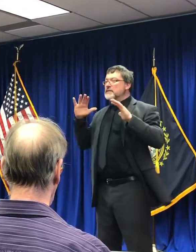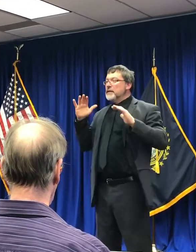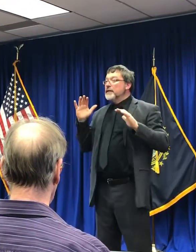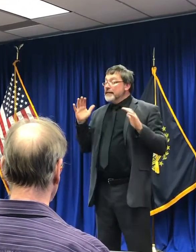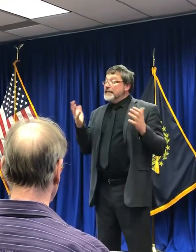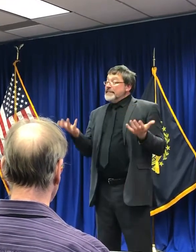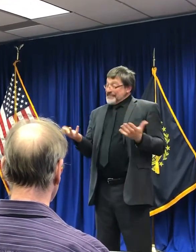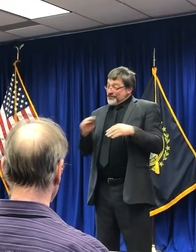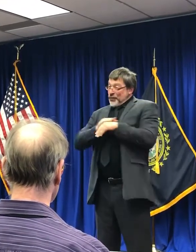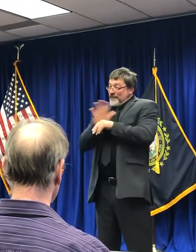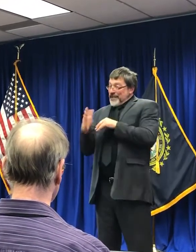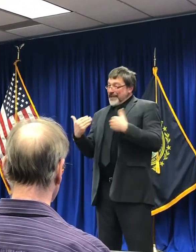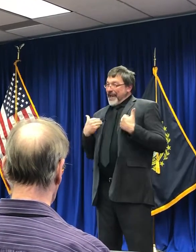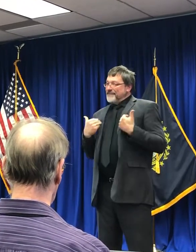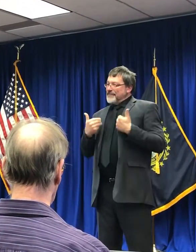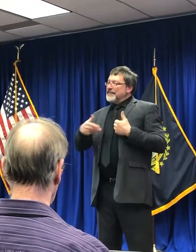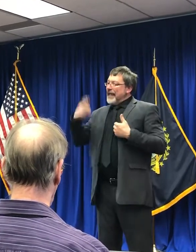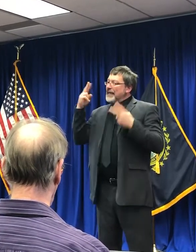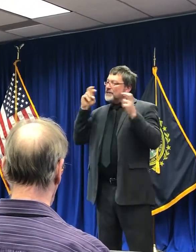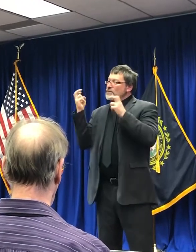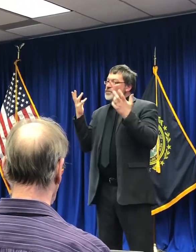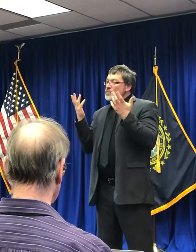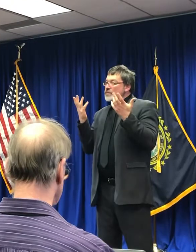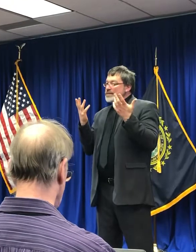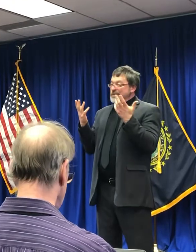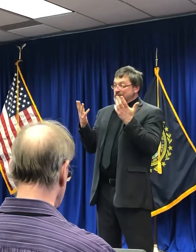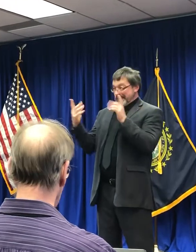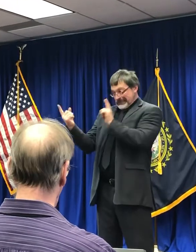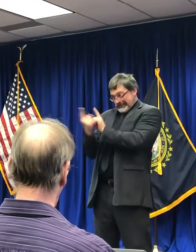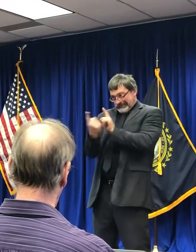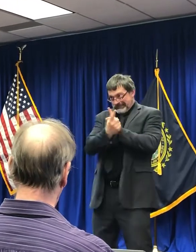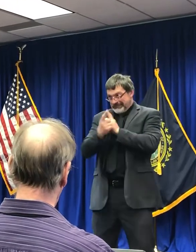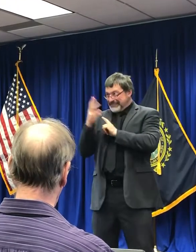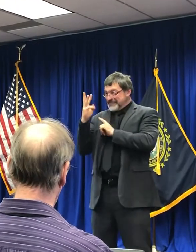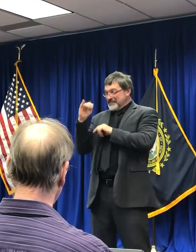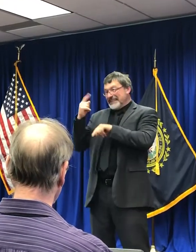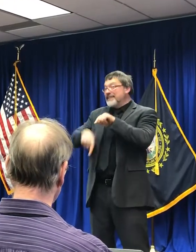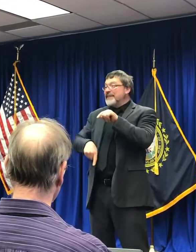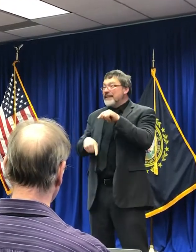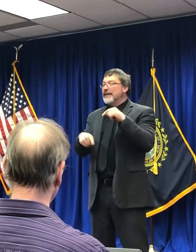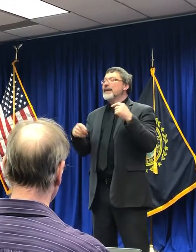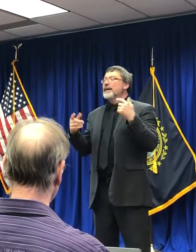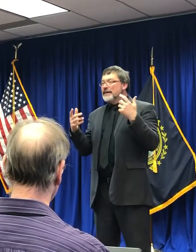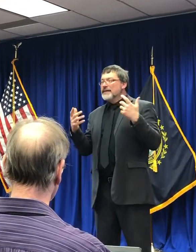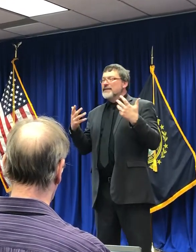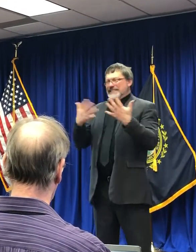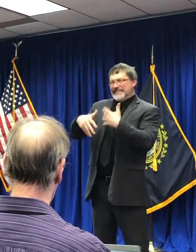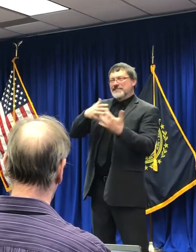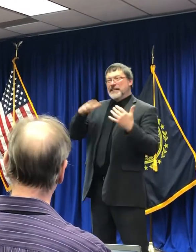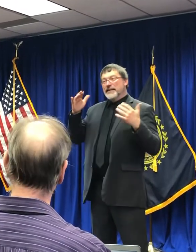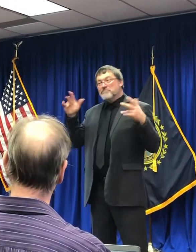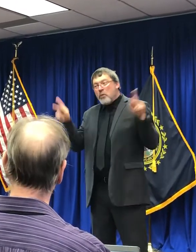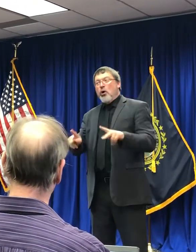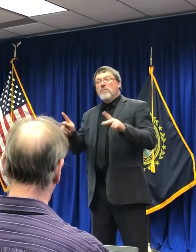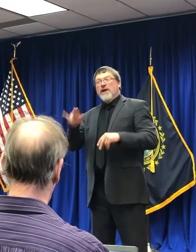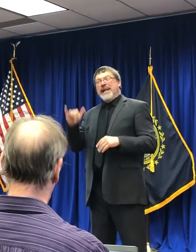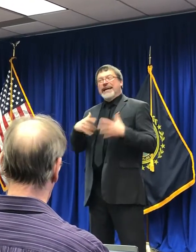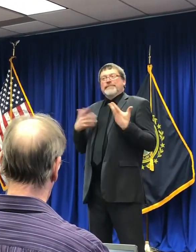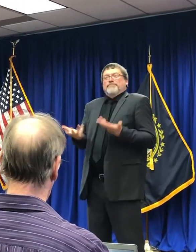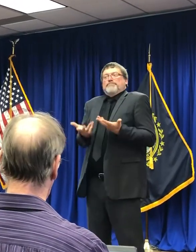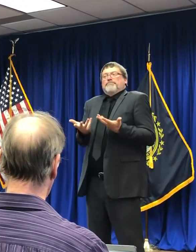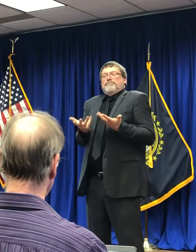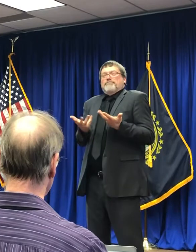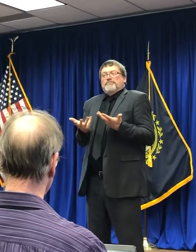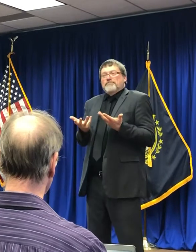how that would look and, frankly, if it can go on. I mean, we would like it to go on, but we'll be working with folks of the Bike Week Commission, their Chamber of